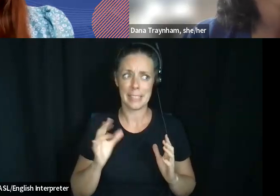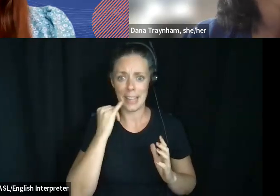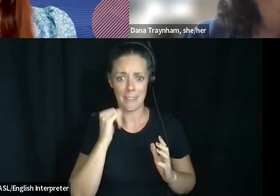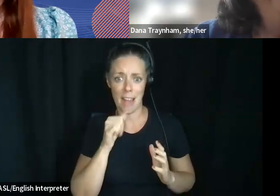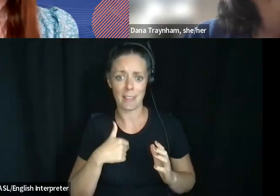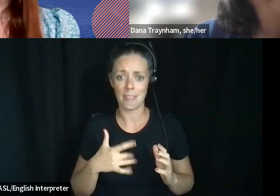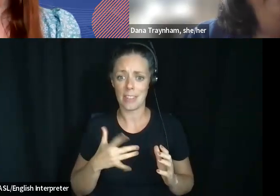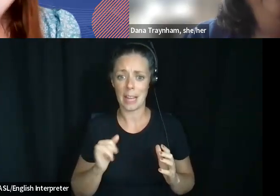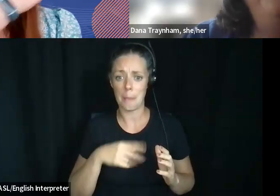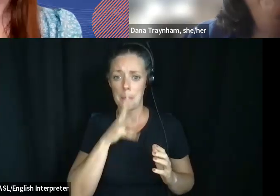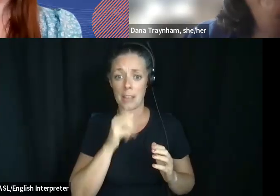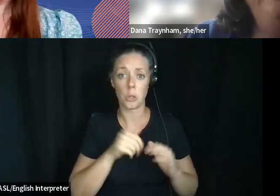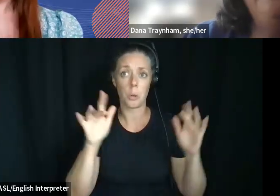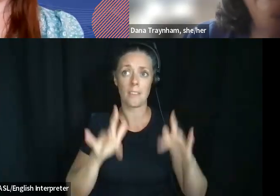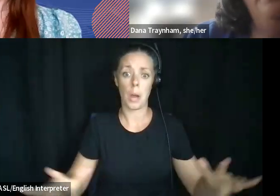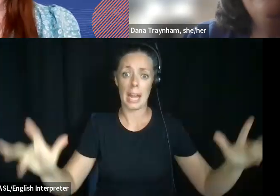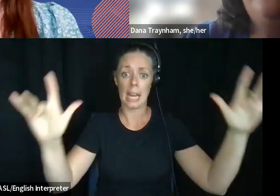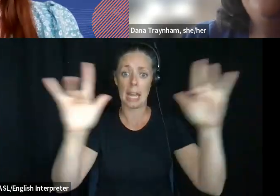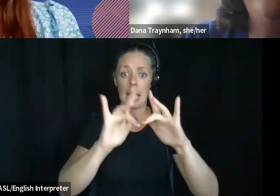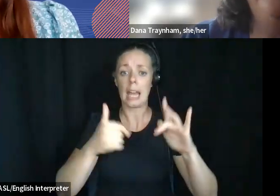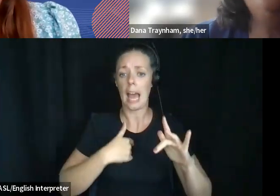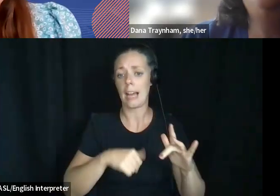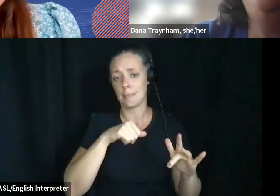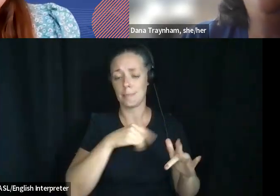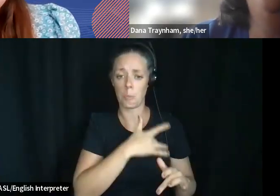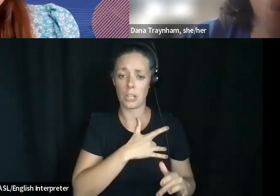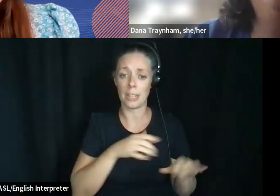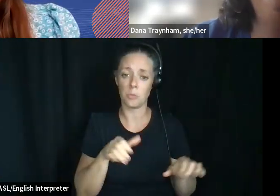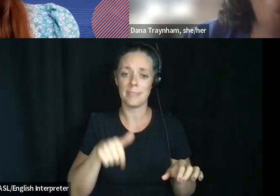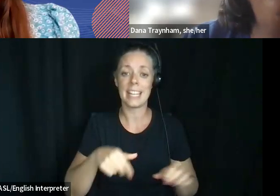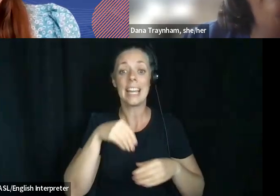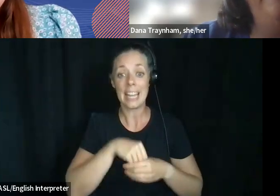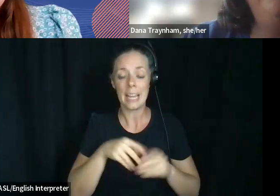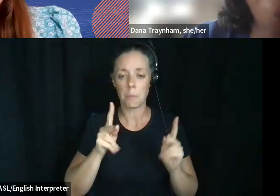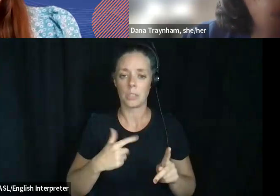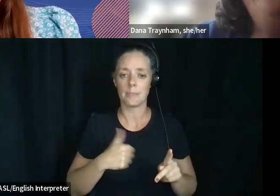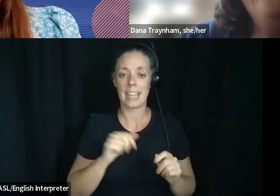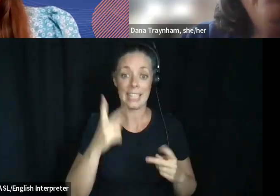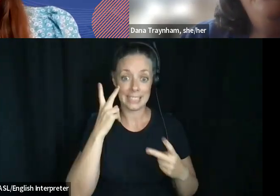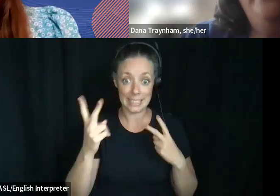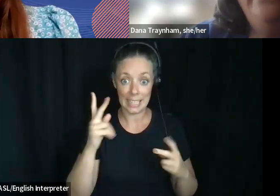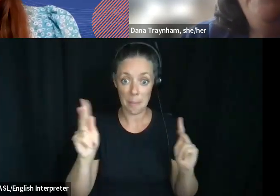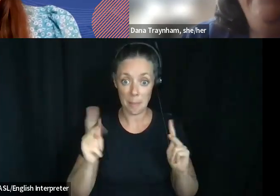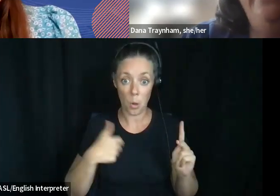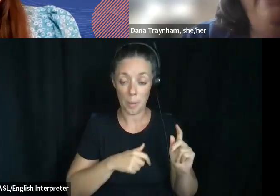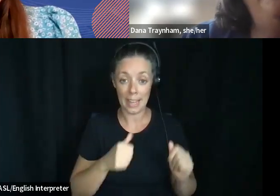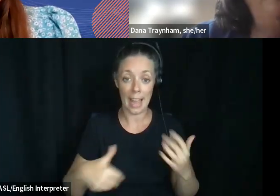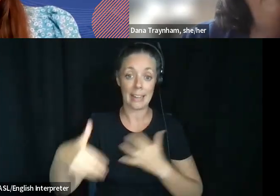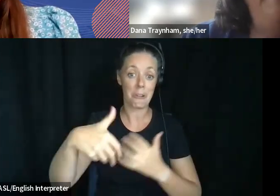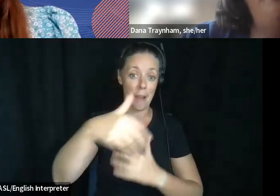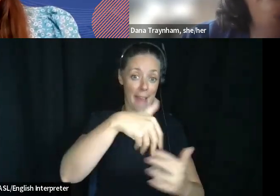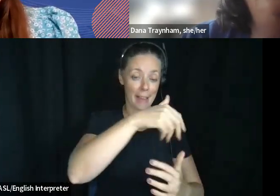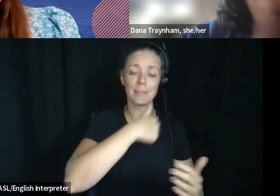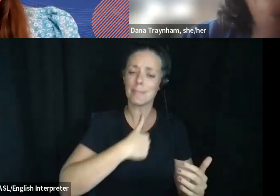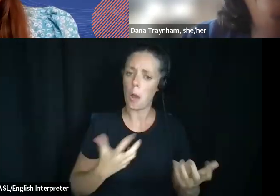avoid. I love doing this in person so I could actually see people and we can be interactive. I do want this to be an interactive